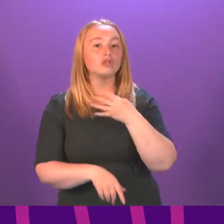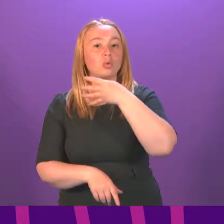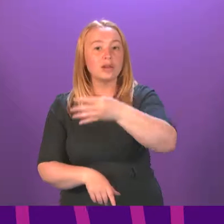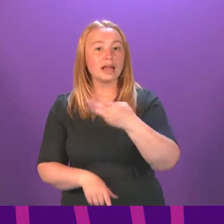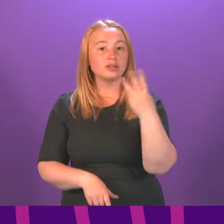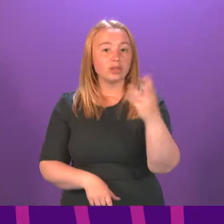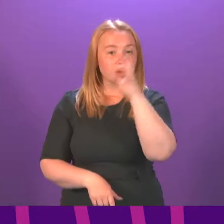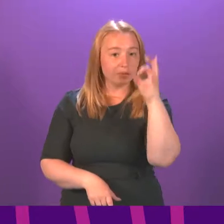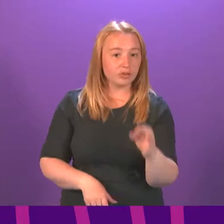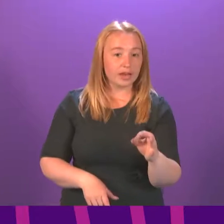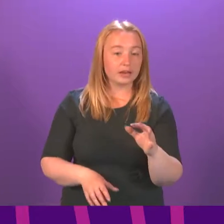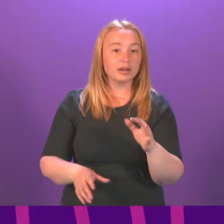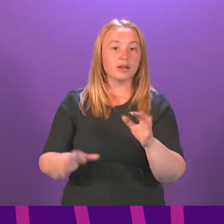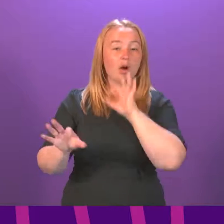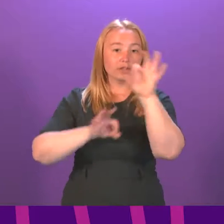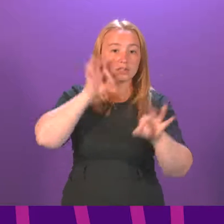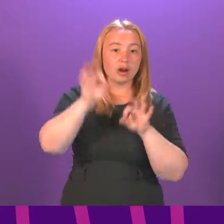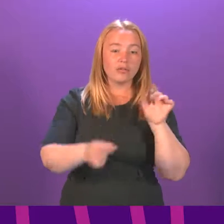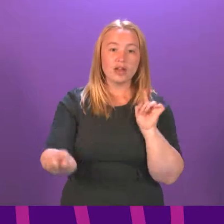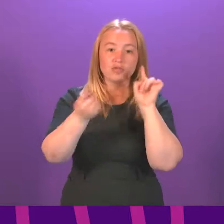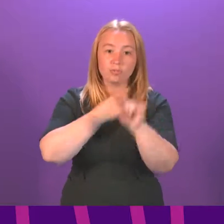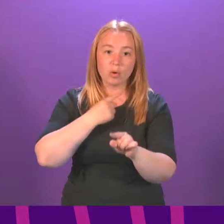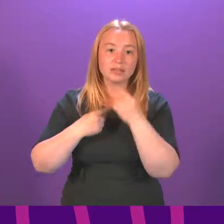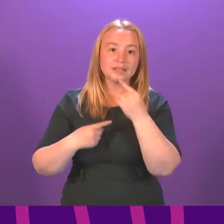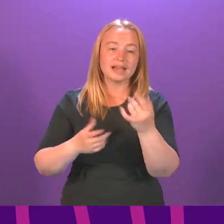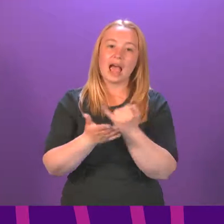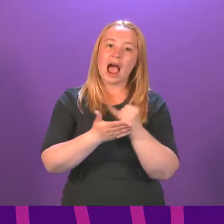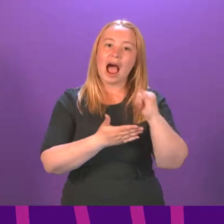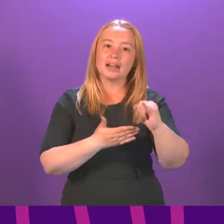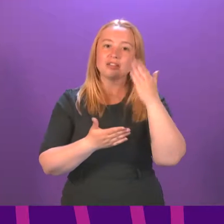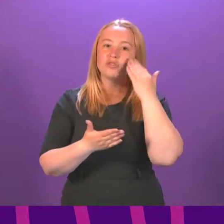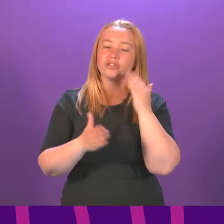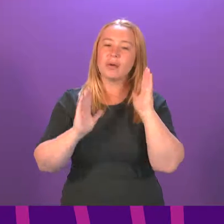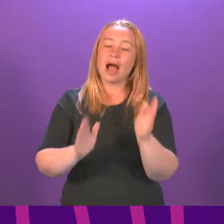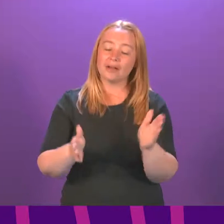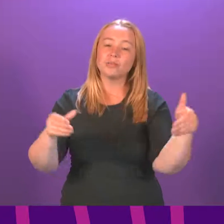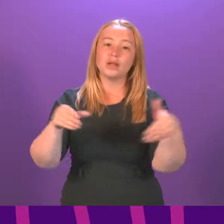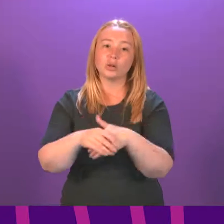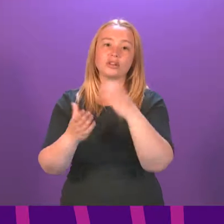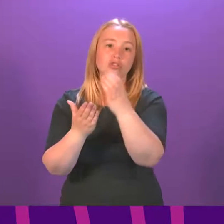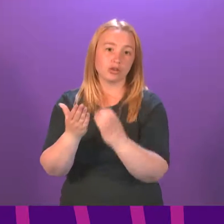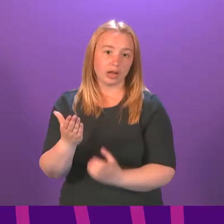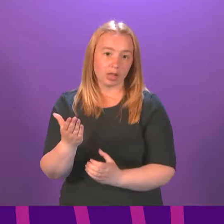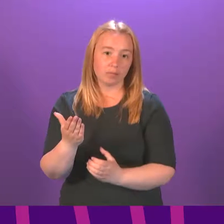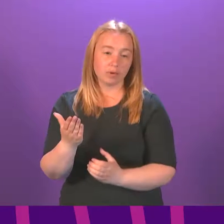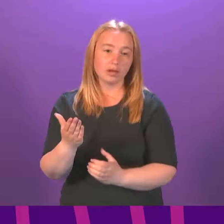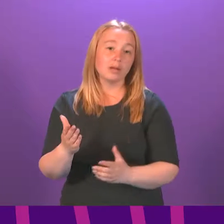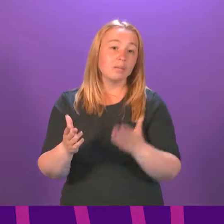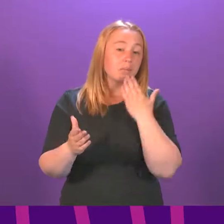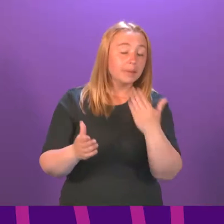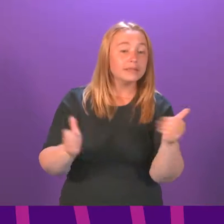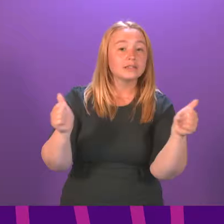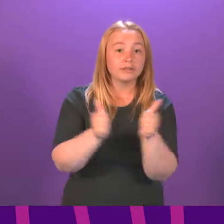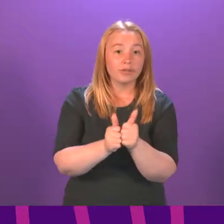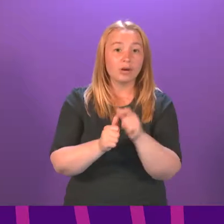% of respondents said anti-racism must be included within the curriculum, can the Cabinet Secretary confirm that the Scottish Government will